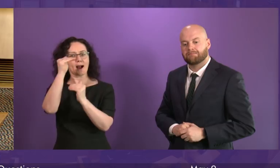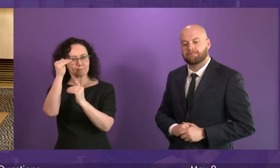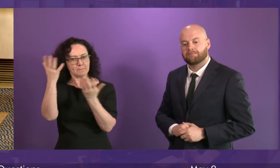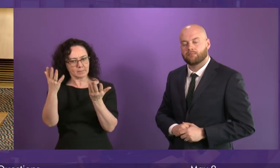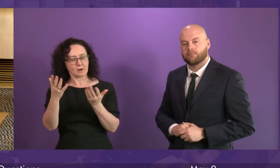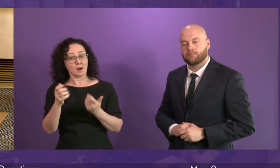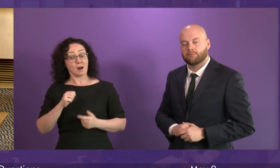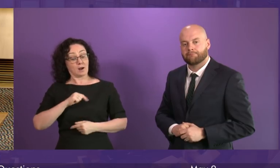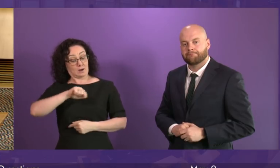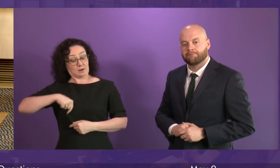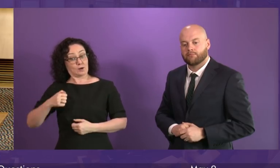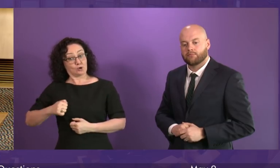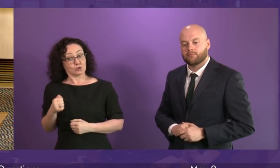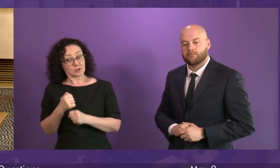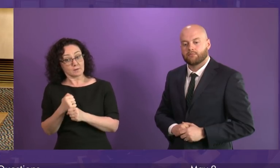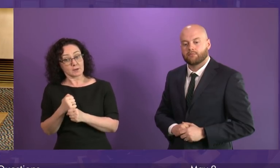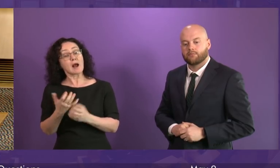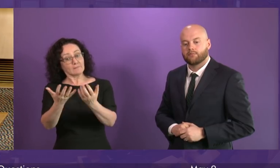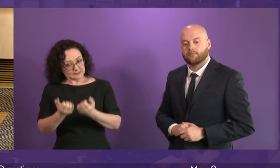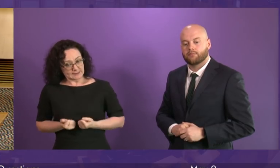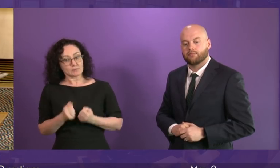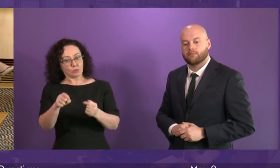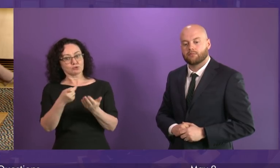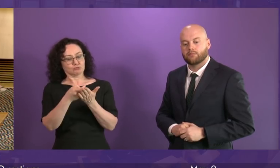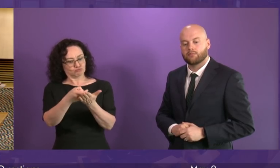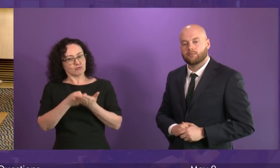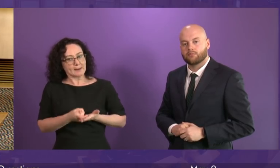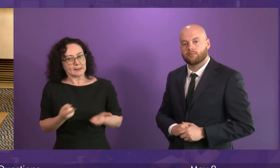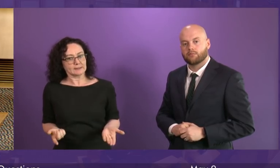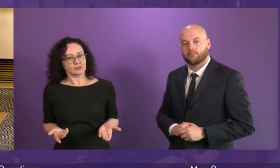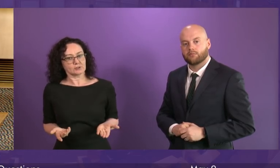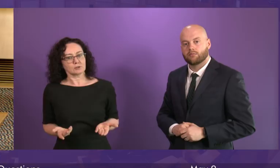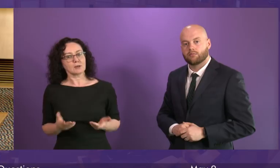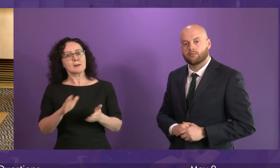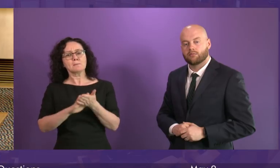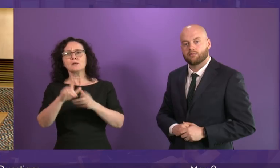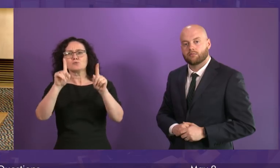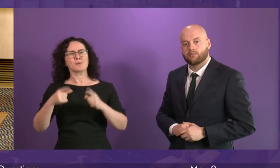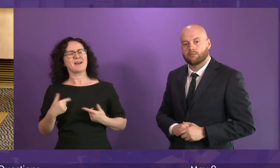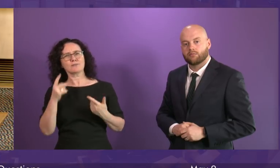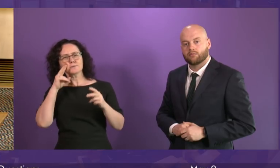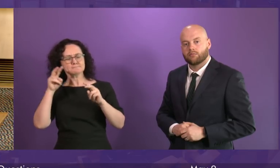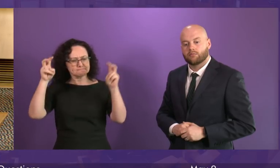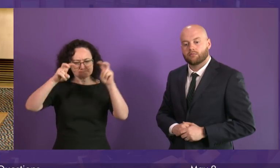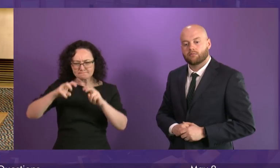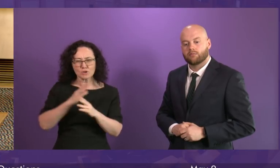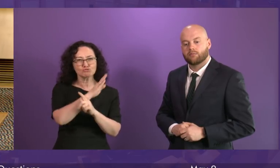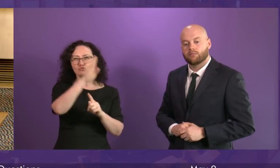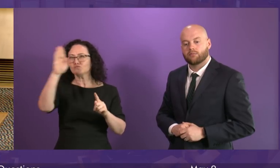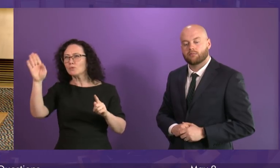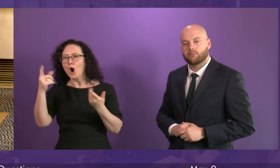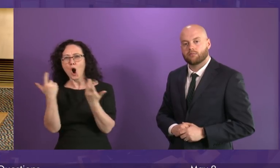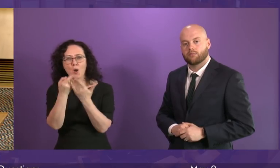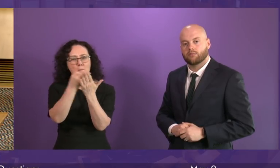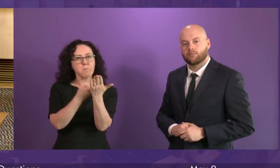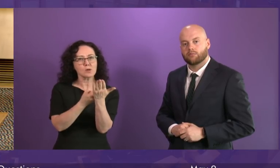We unlike any other government so far in the UK have accepted those recommendations so that means we have to look across the range of our